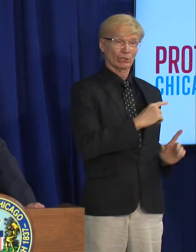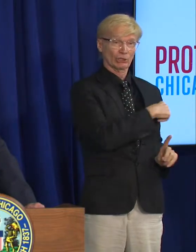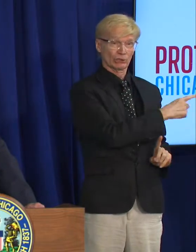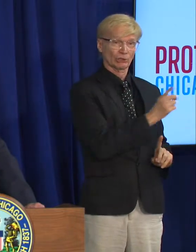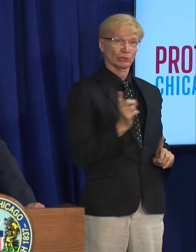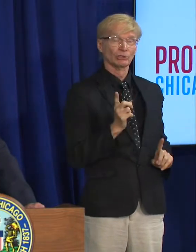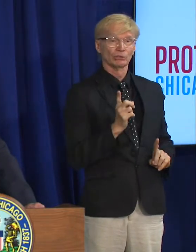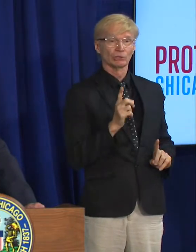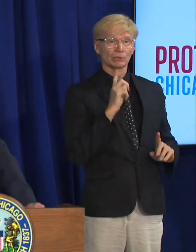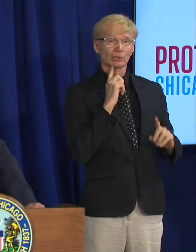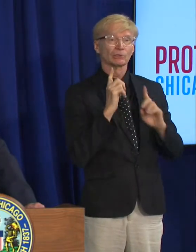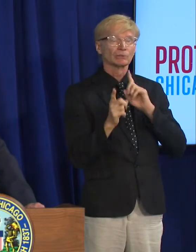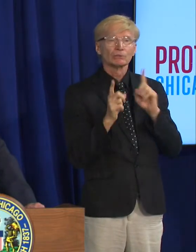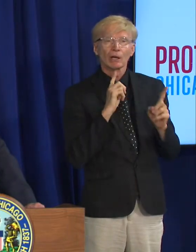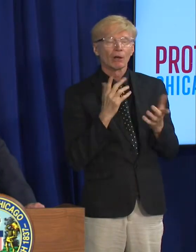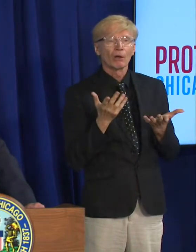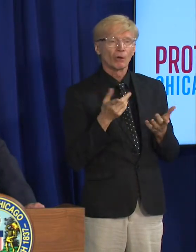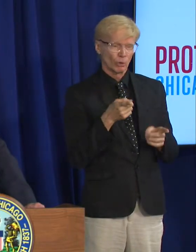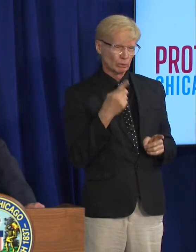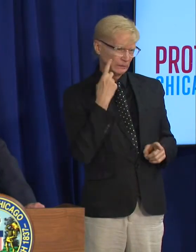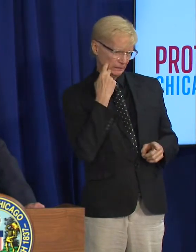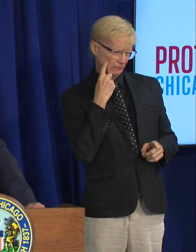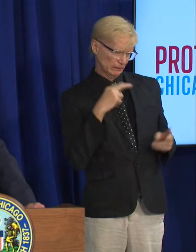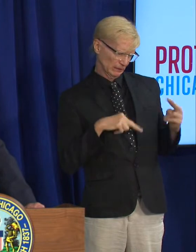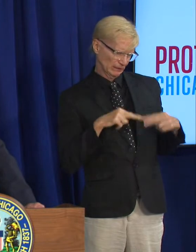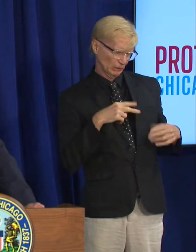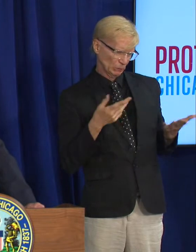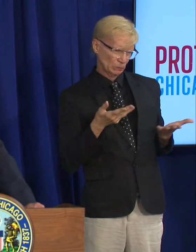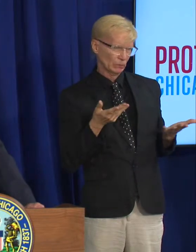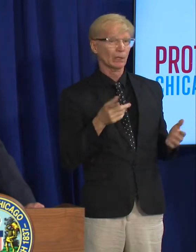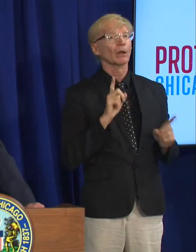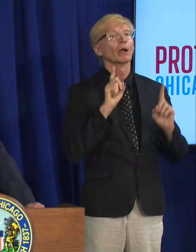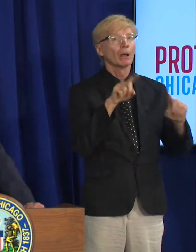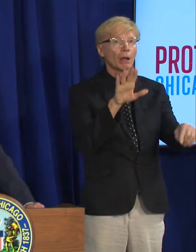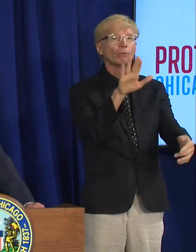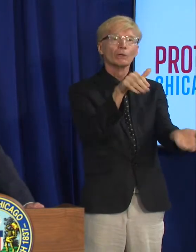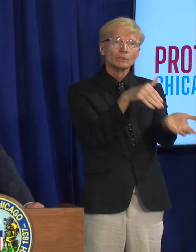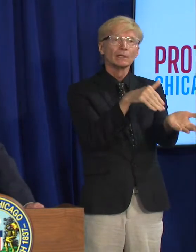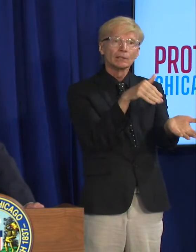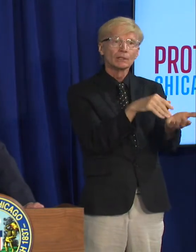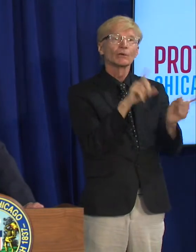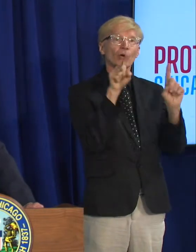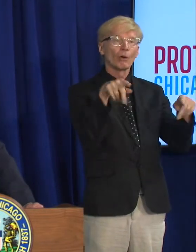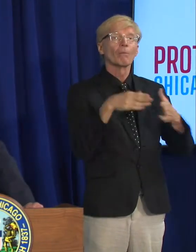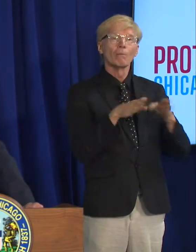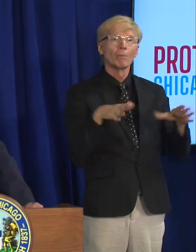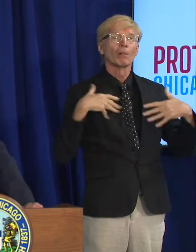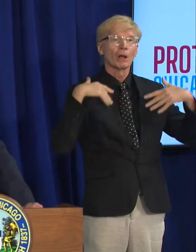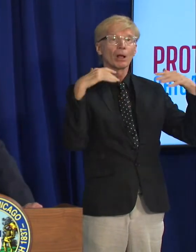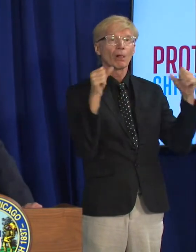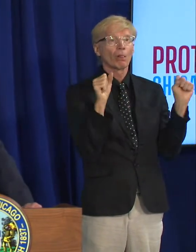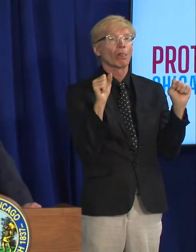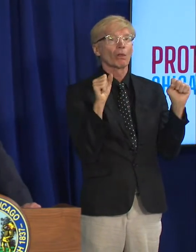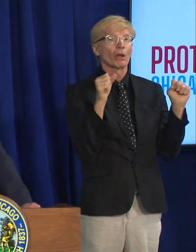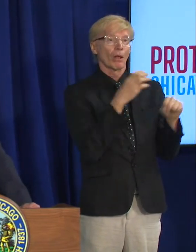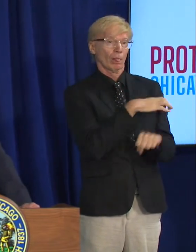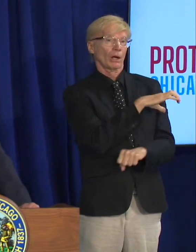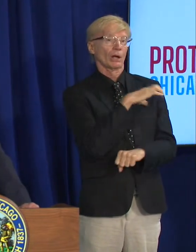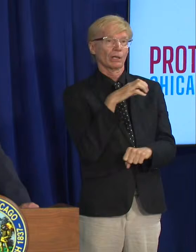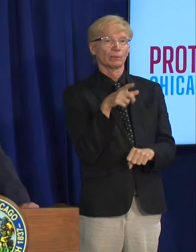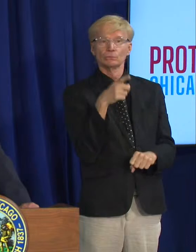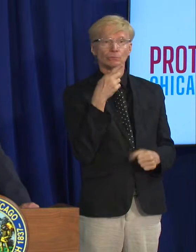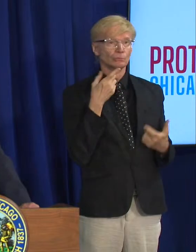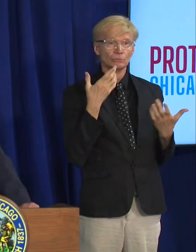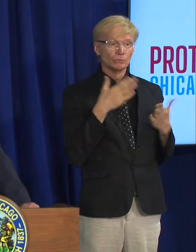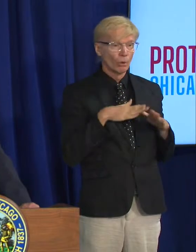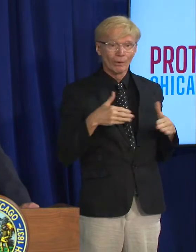if you suspect something please go to your physician or go to the public health clinics if you